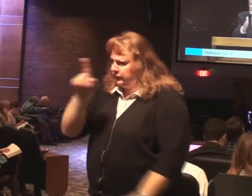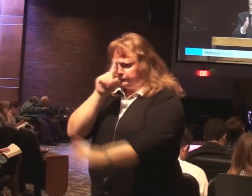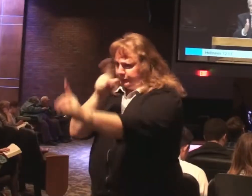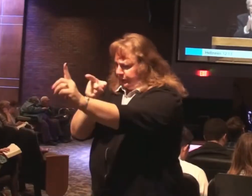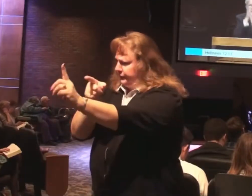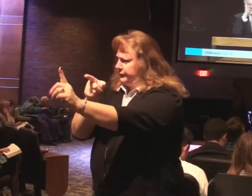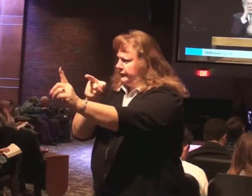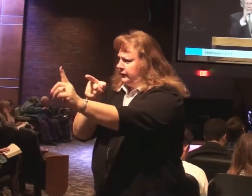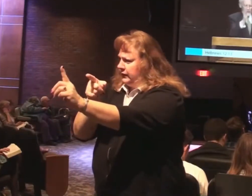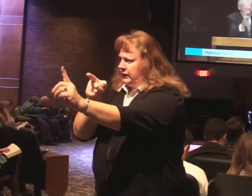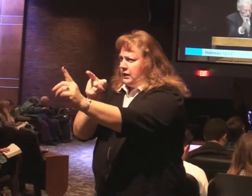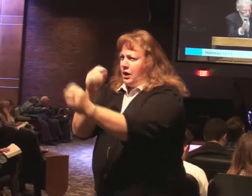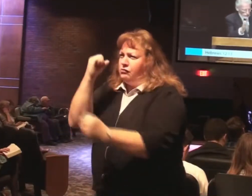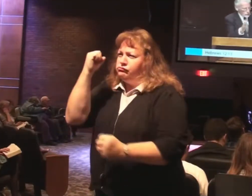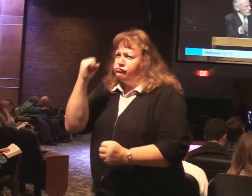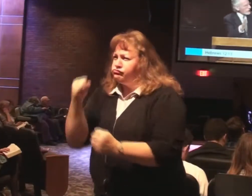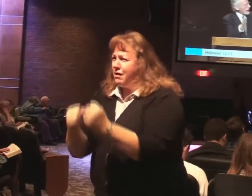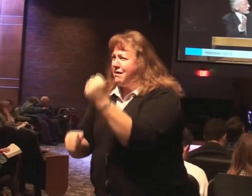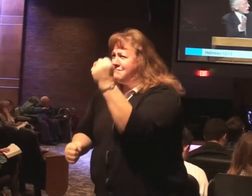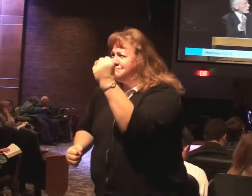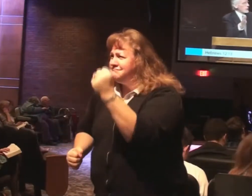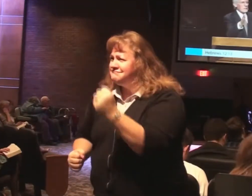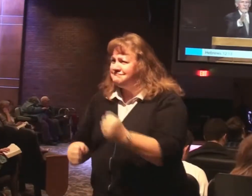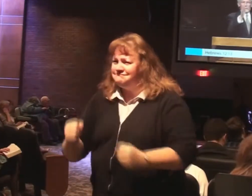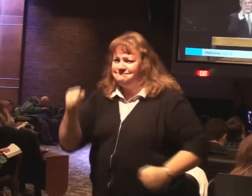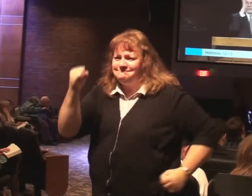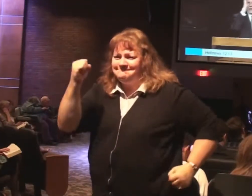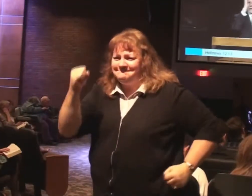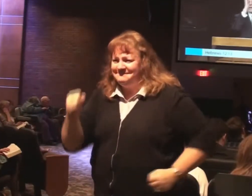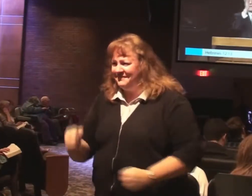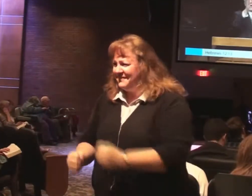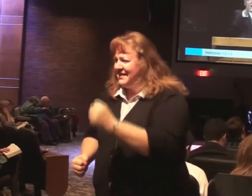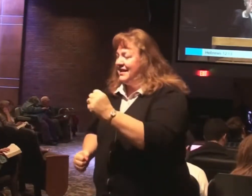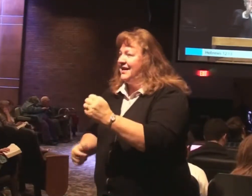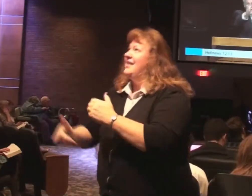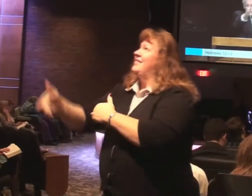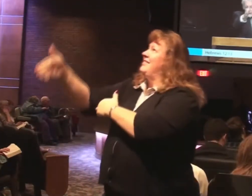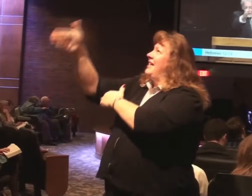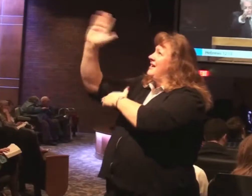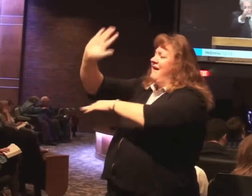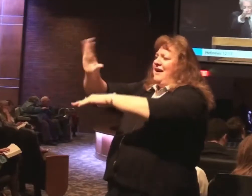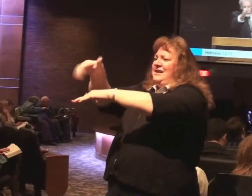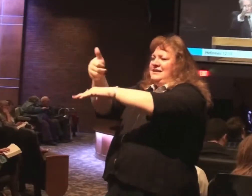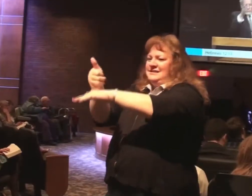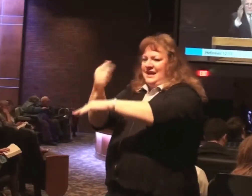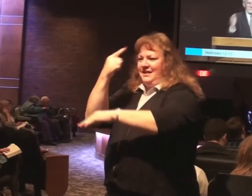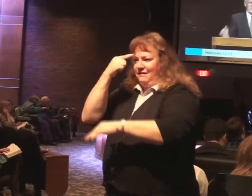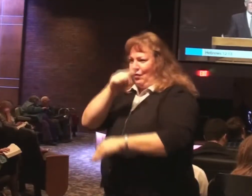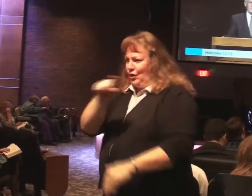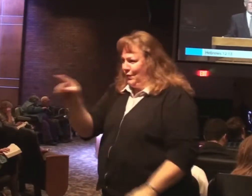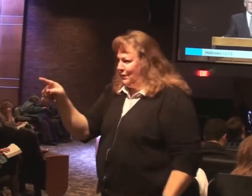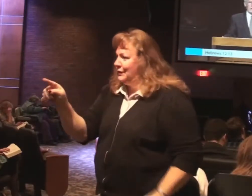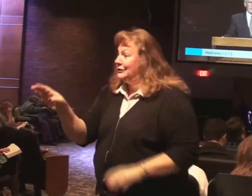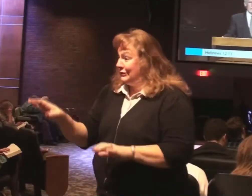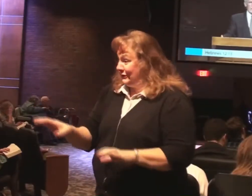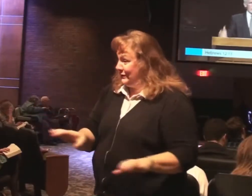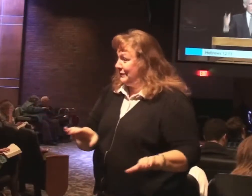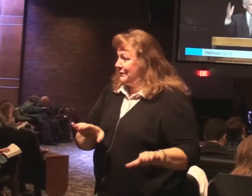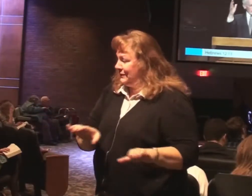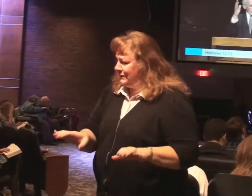Run the race. As we started out in the opening verses. That God has set before you. What he has set before